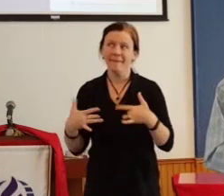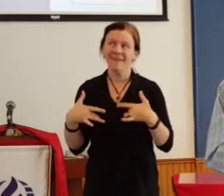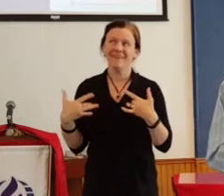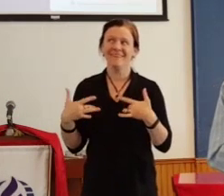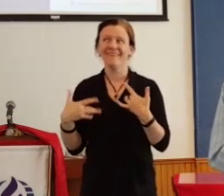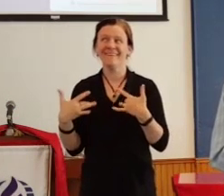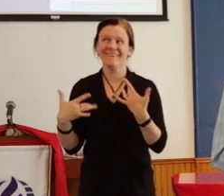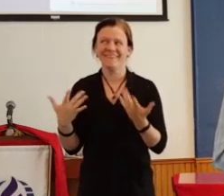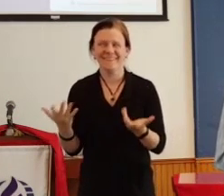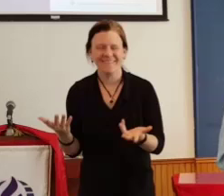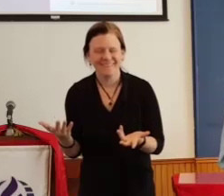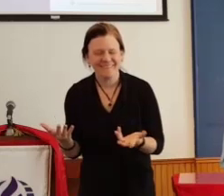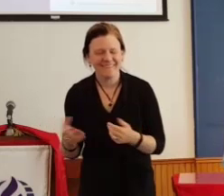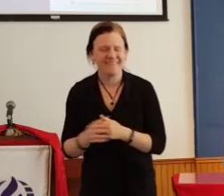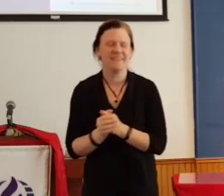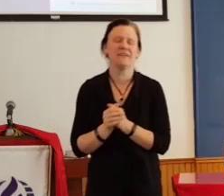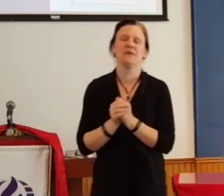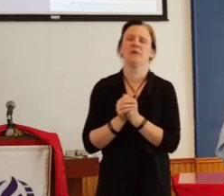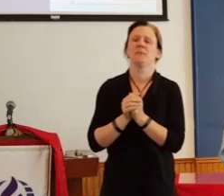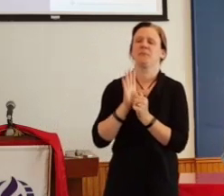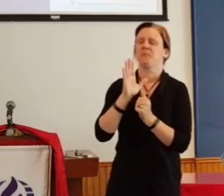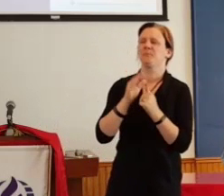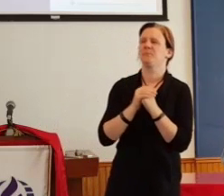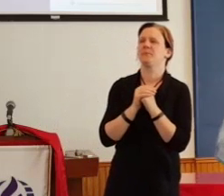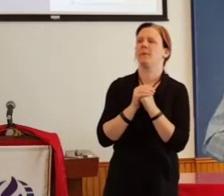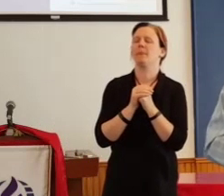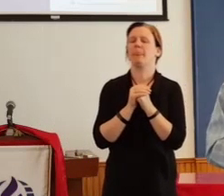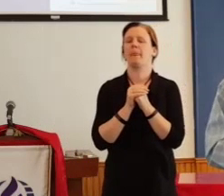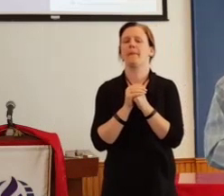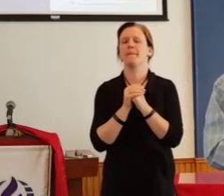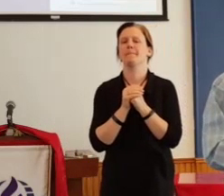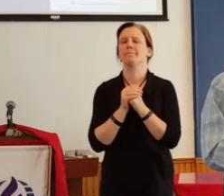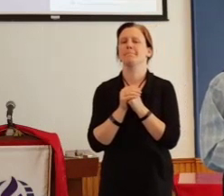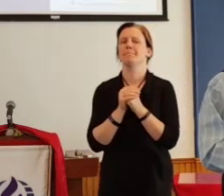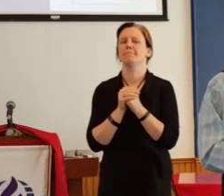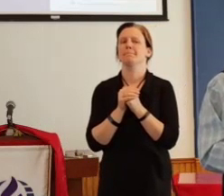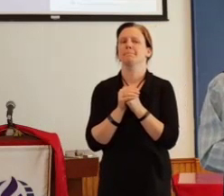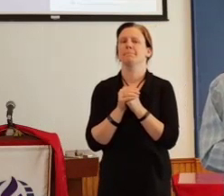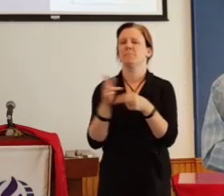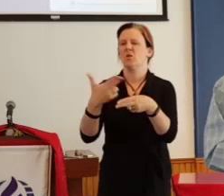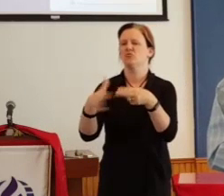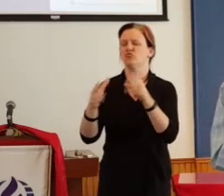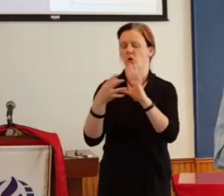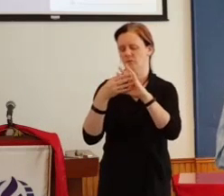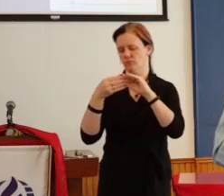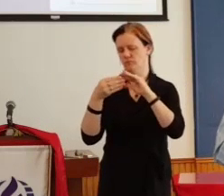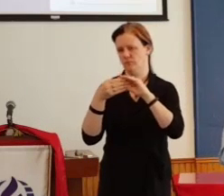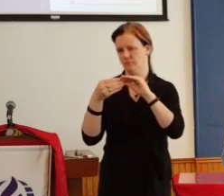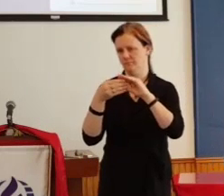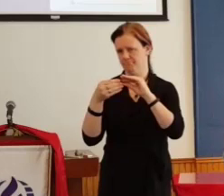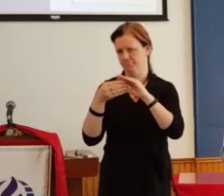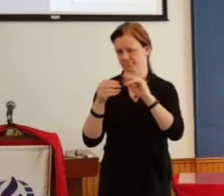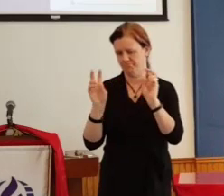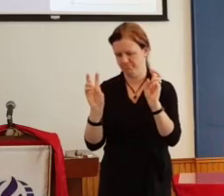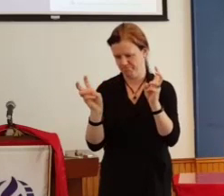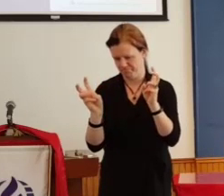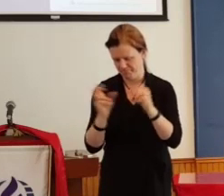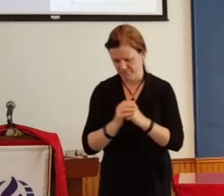So in closing, I'm going to leave you with a little inspiration from the refrain of a song written by someone named